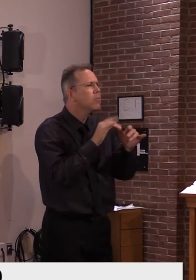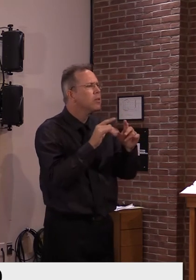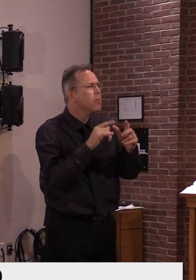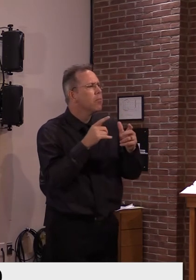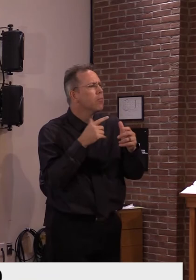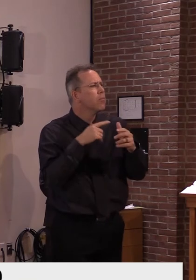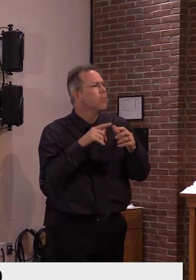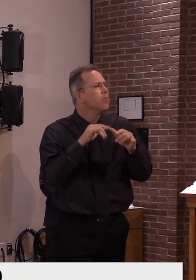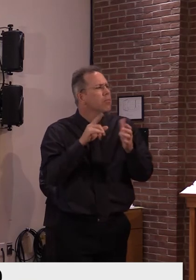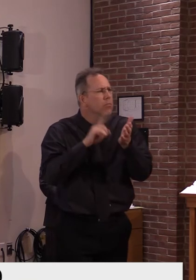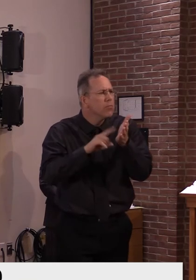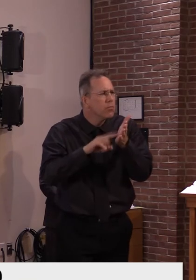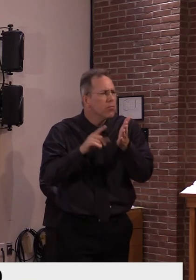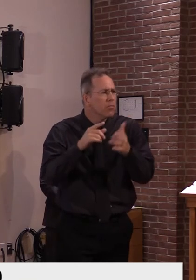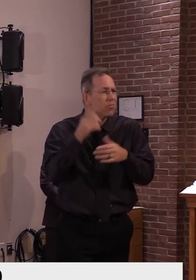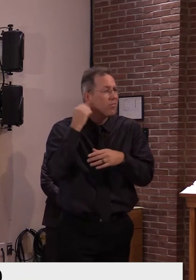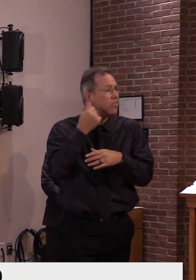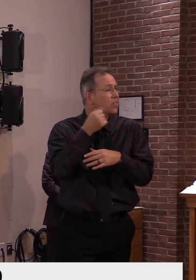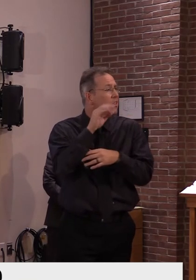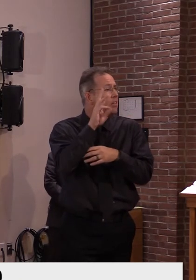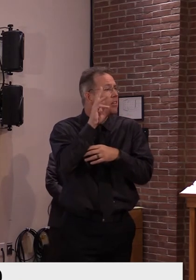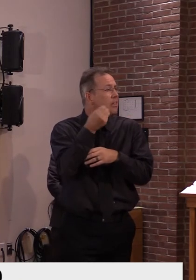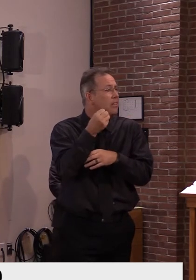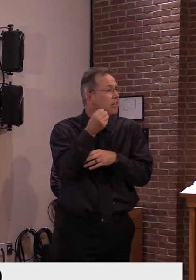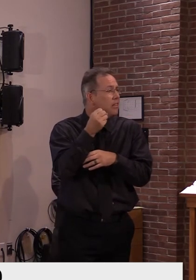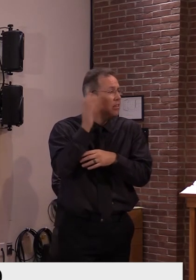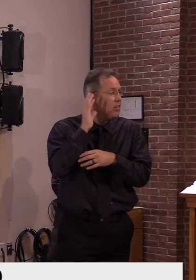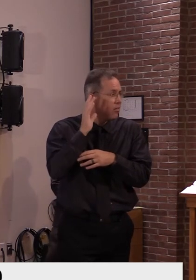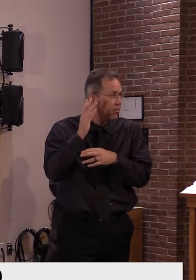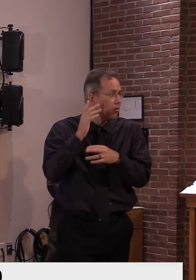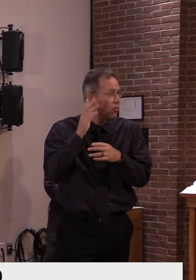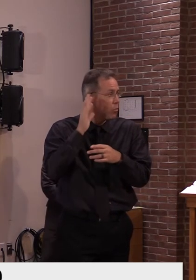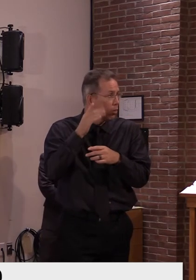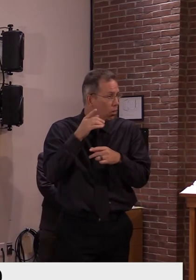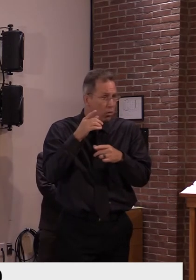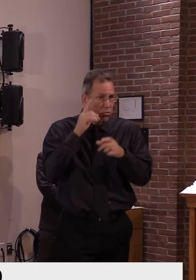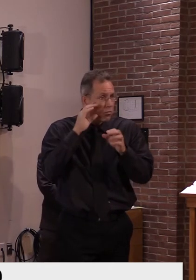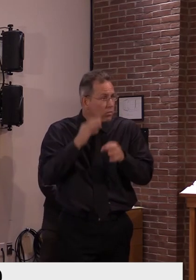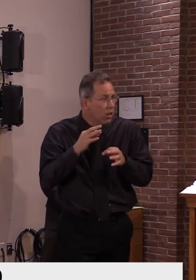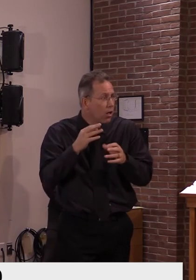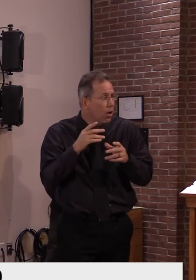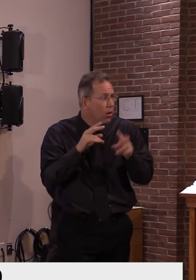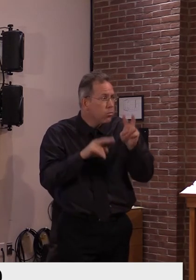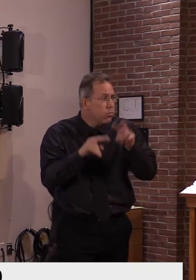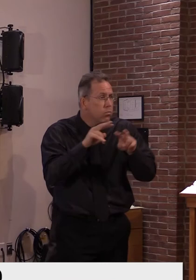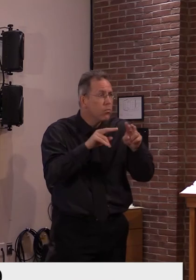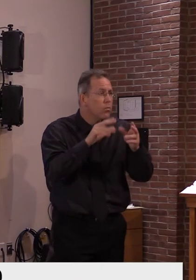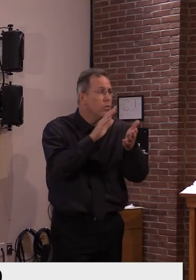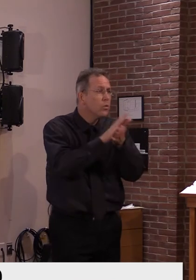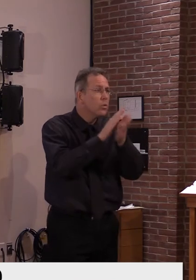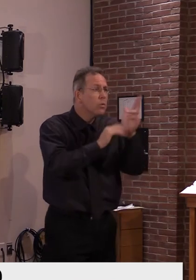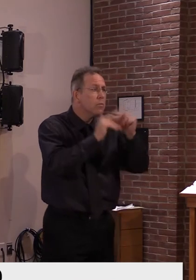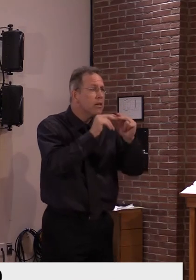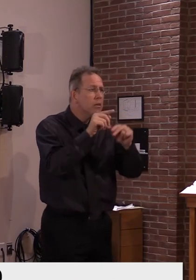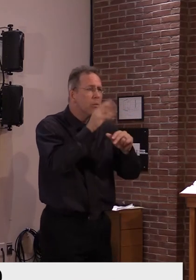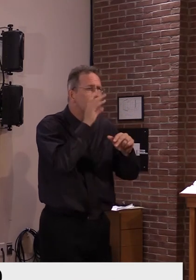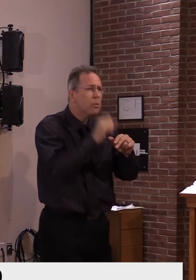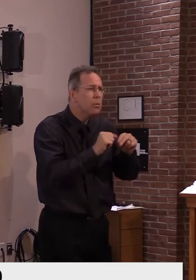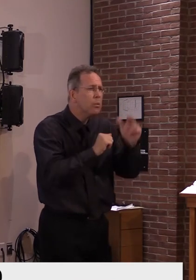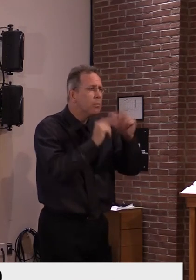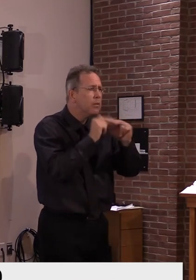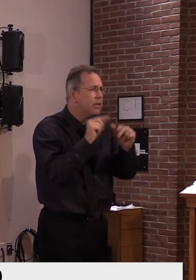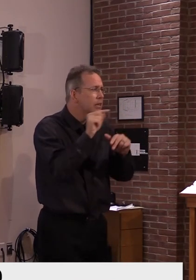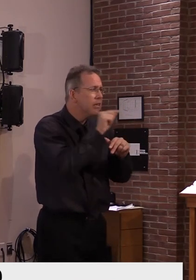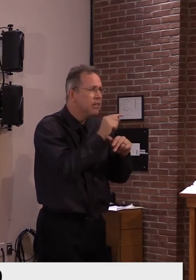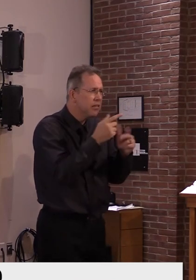uh, schools built in that time frame on a priority basis? number two, um, would you have the